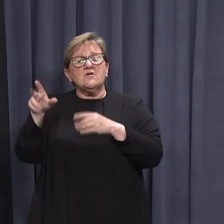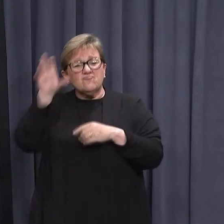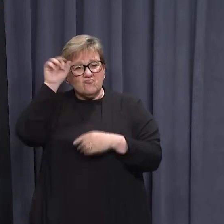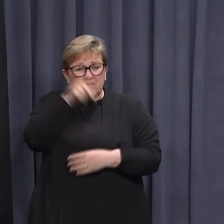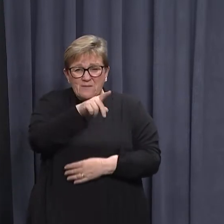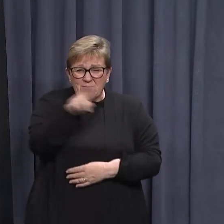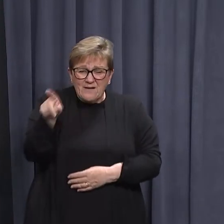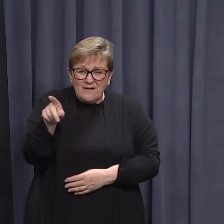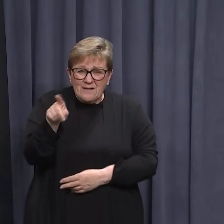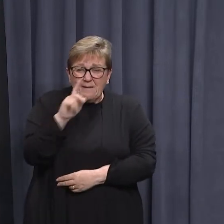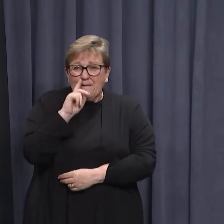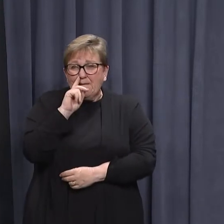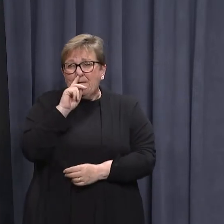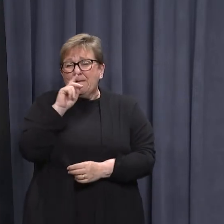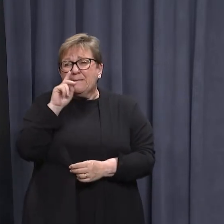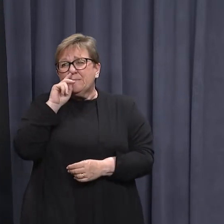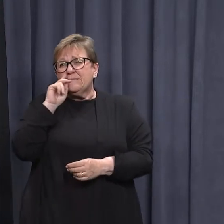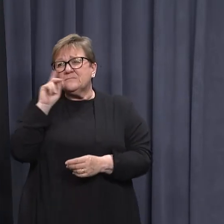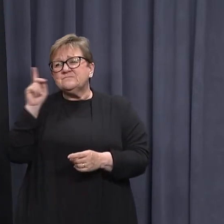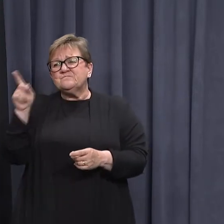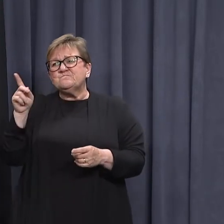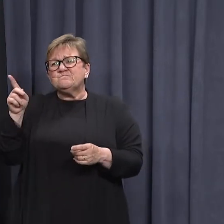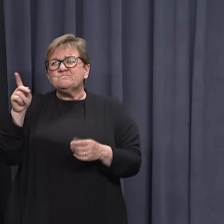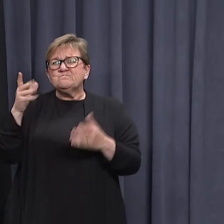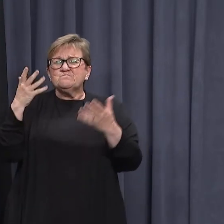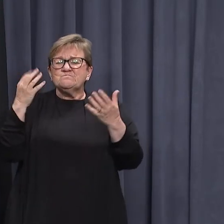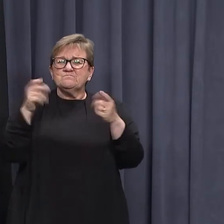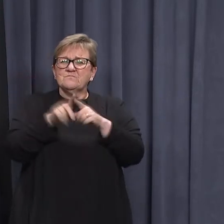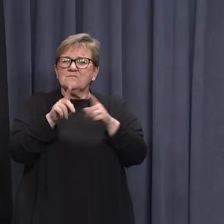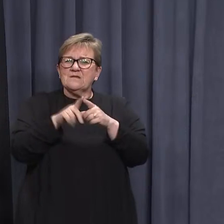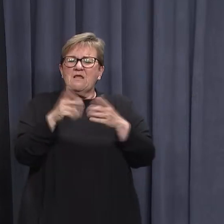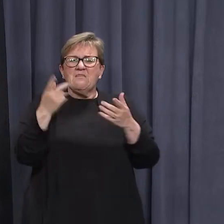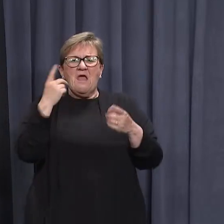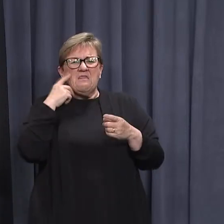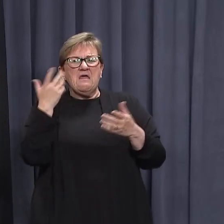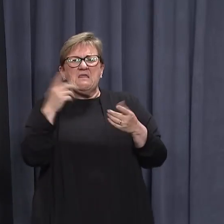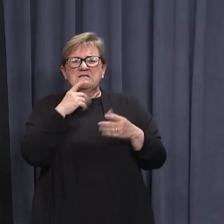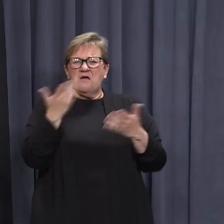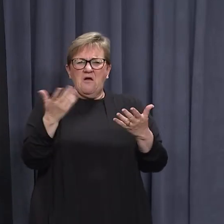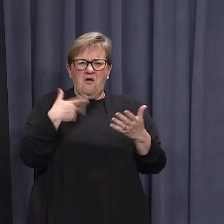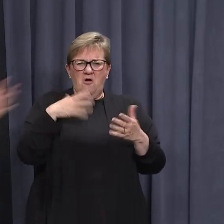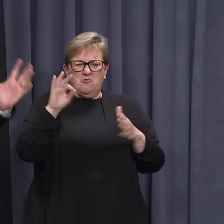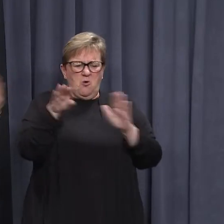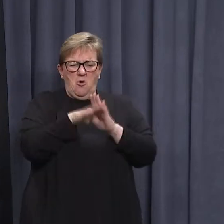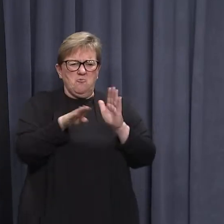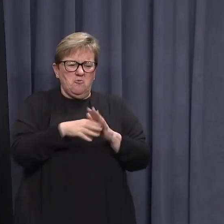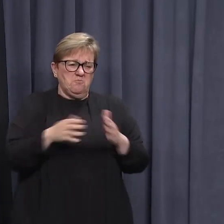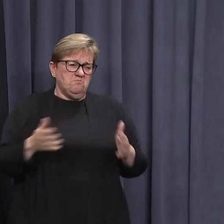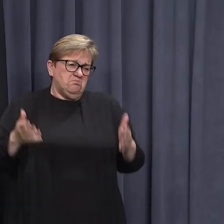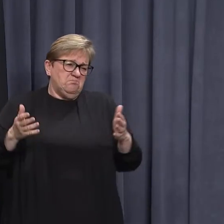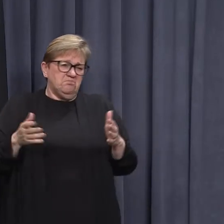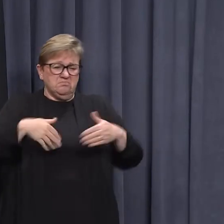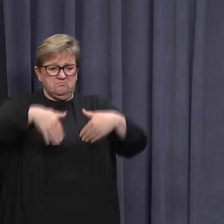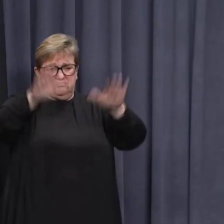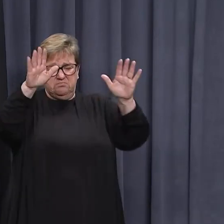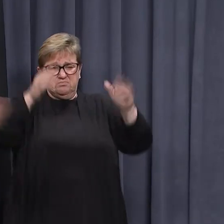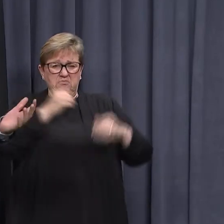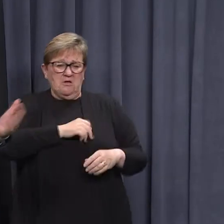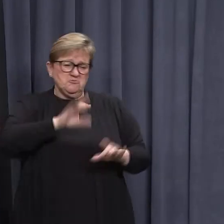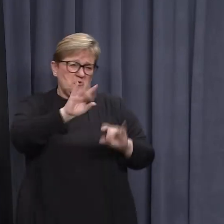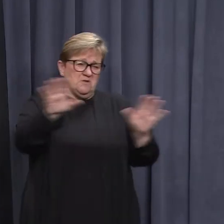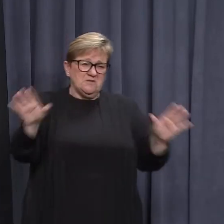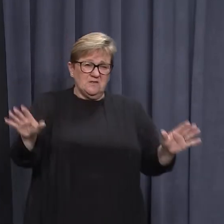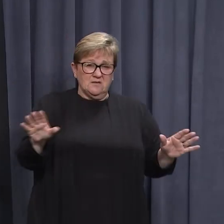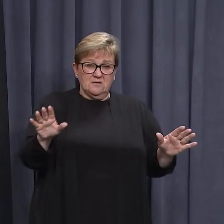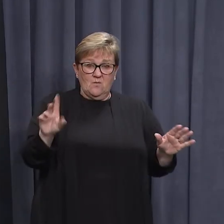remember, they had the sort of the laissez-faire approach. They basically said, we're not going to have any rules, you know, go out there and enjoy yourself. That